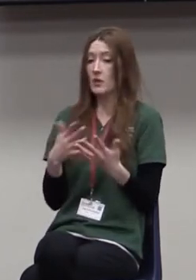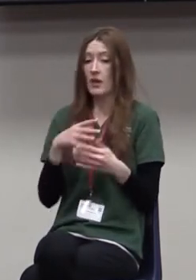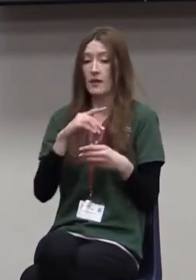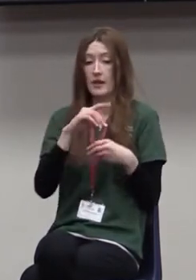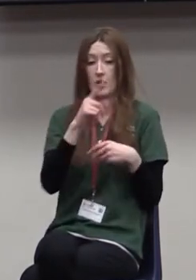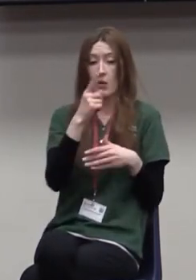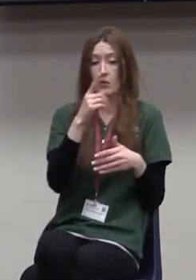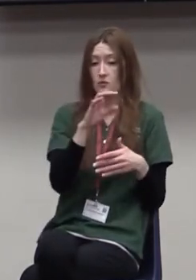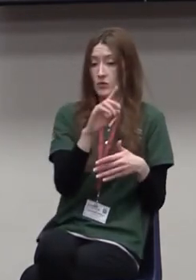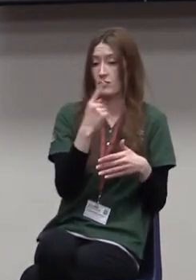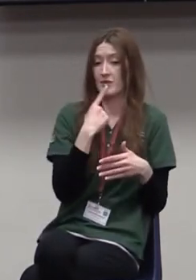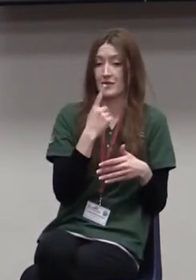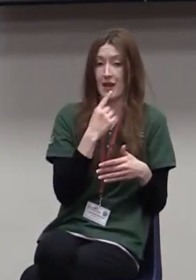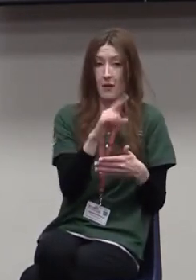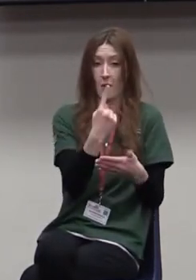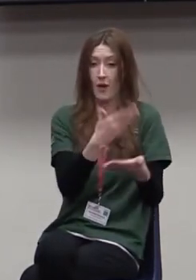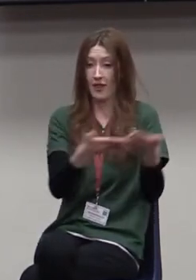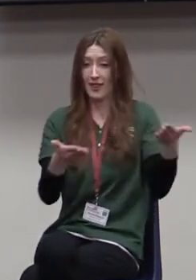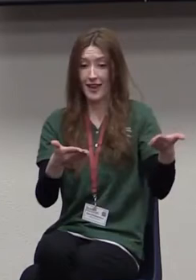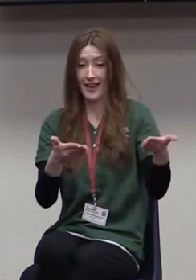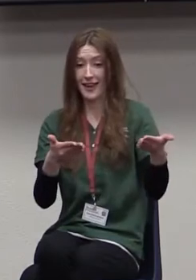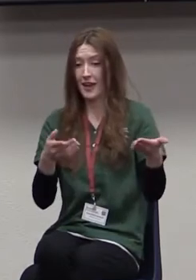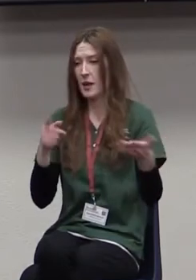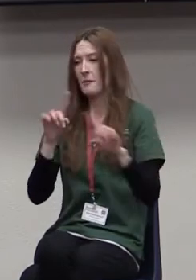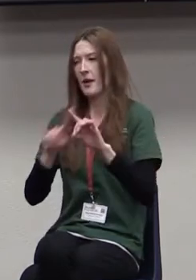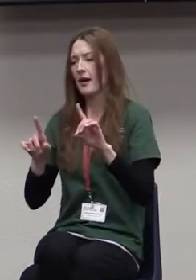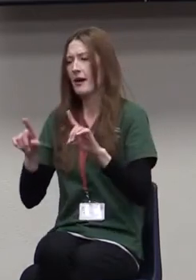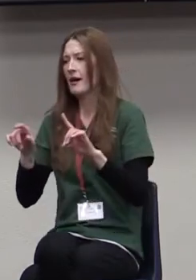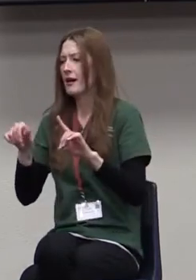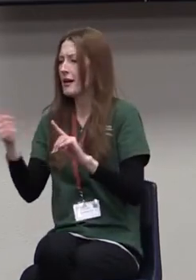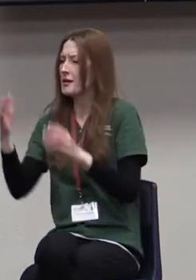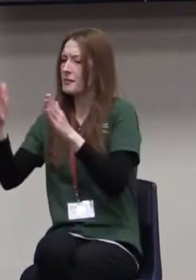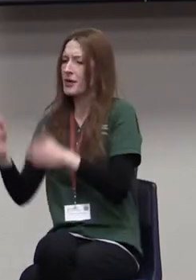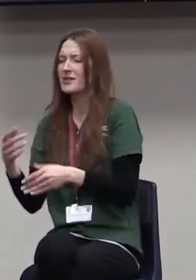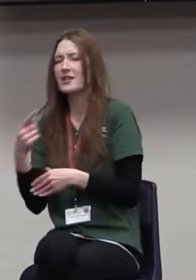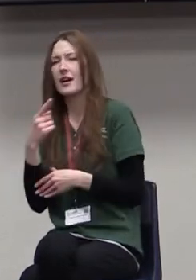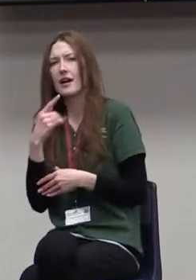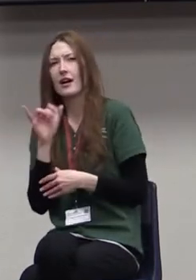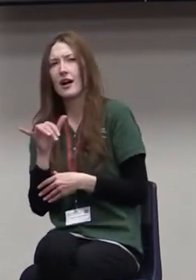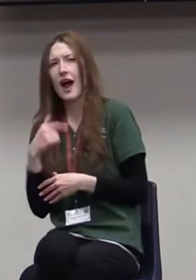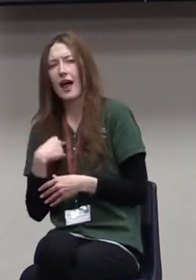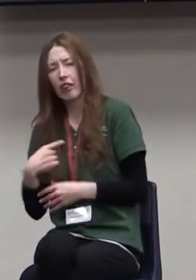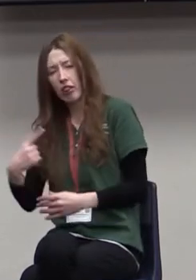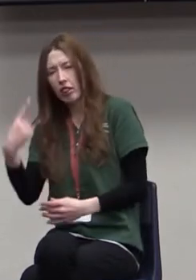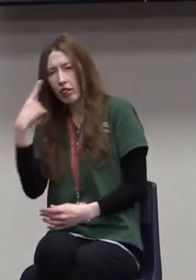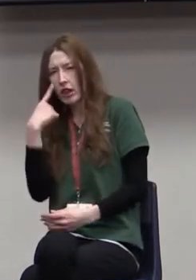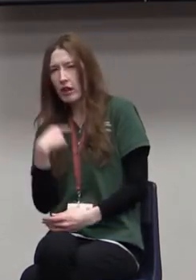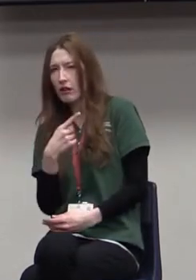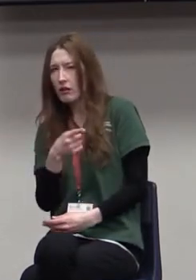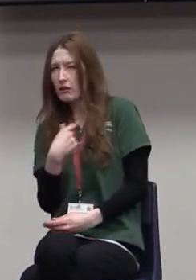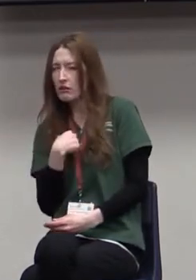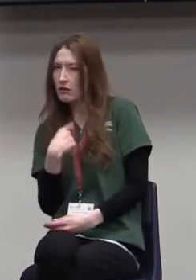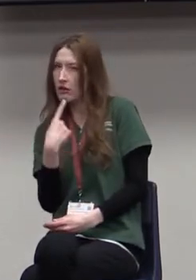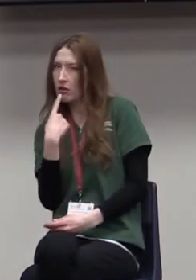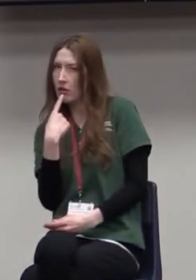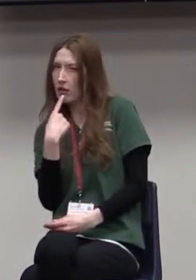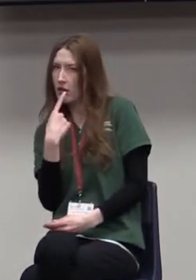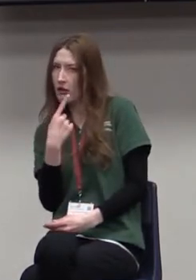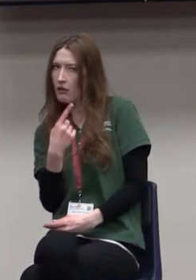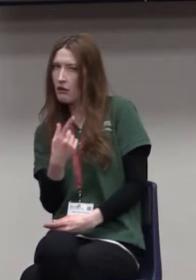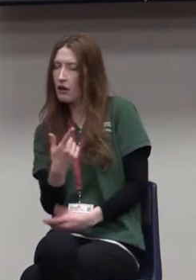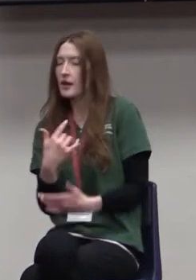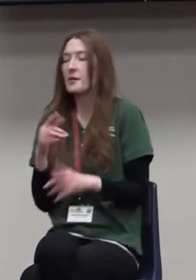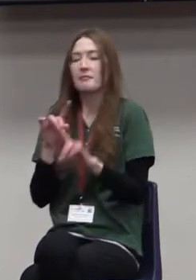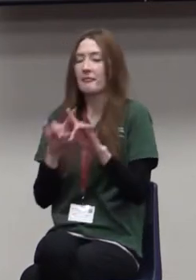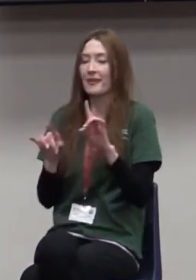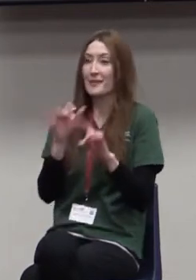you say. And then there's what they think they heard you say. And then there's what they say they think they heard you say. And then there's what you hear them